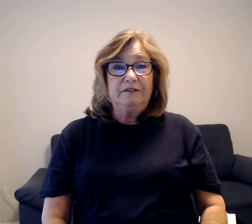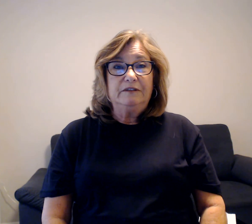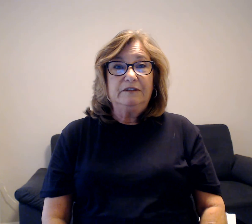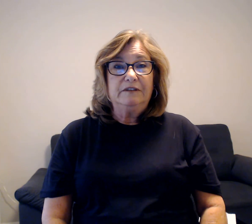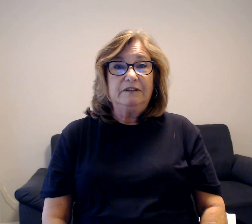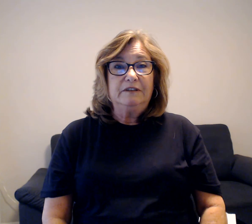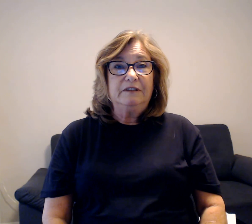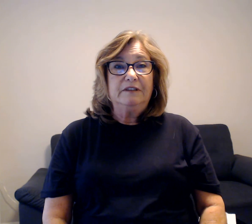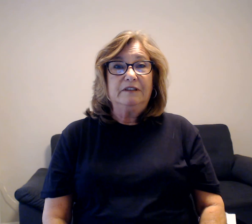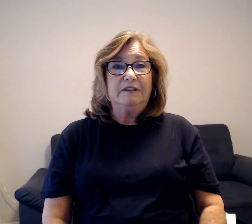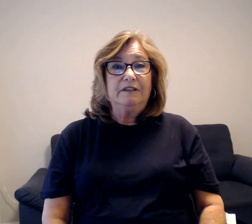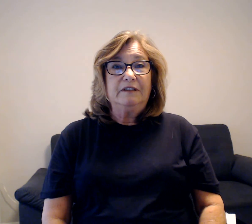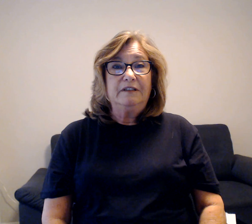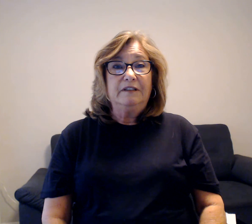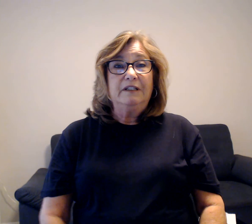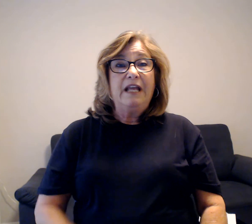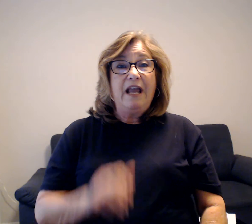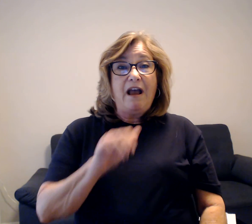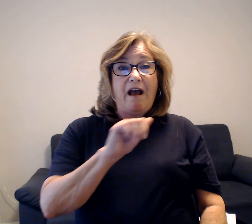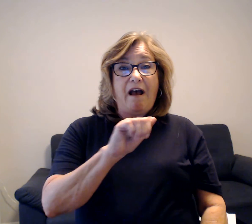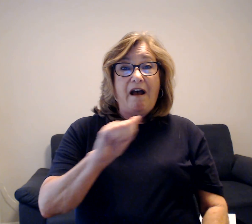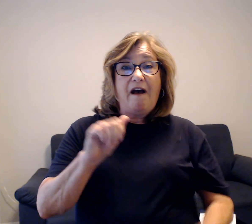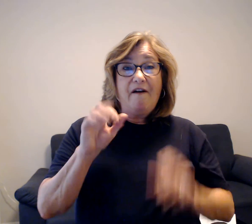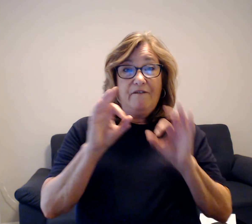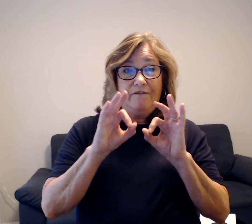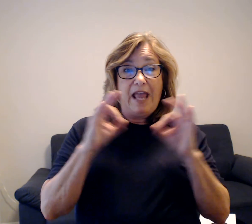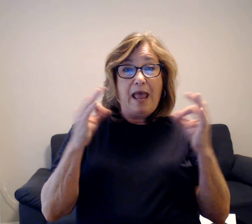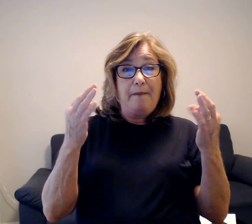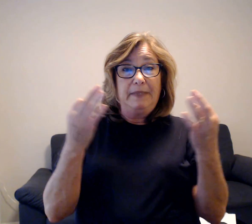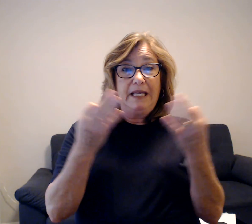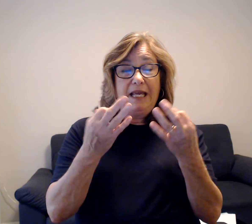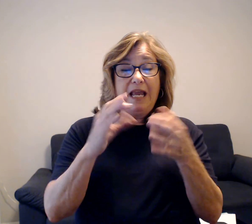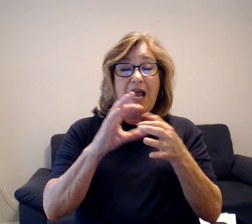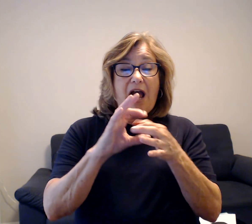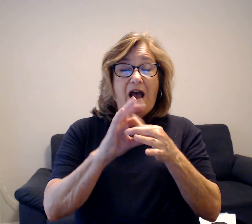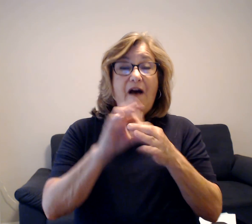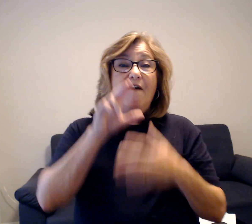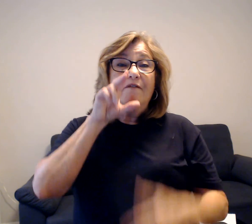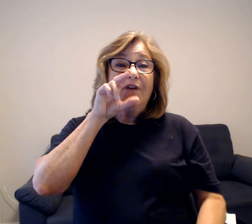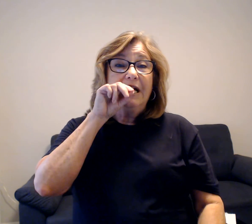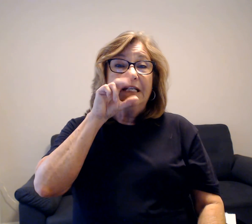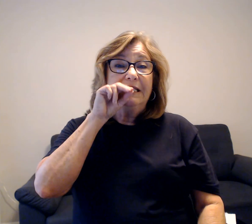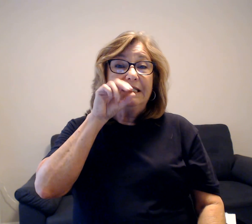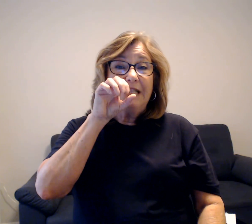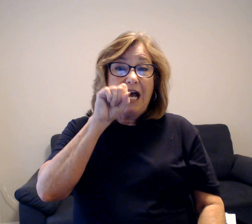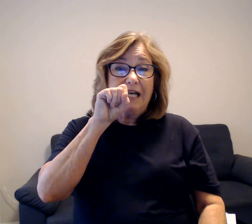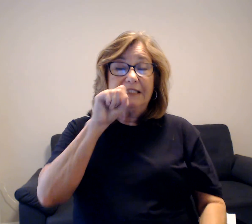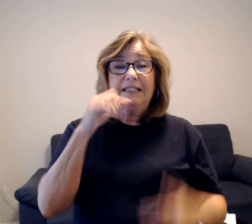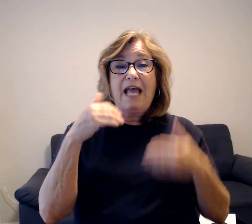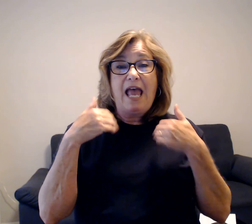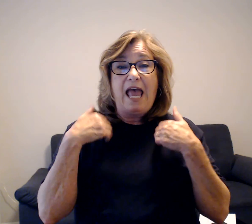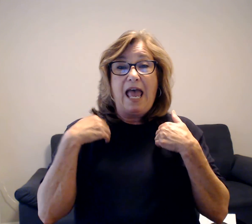A family of ducks has a nest in those bushes.